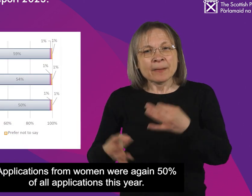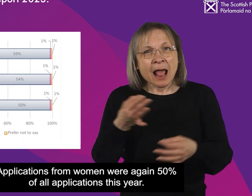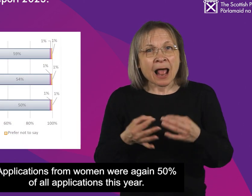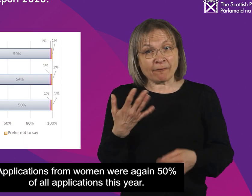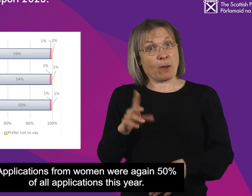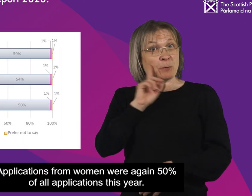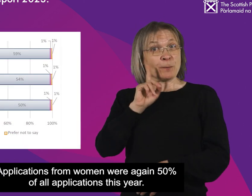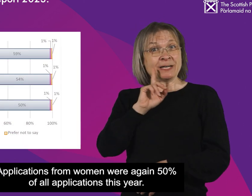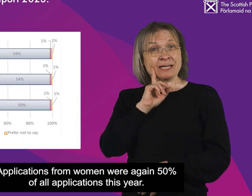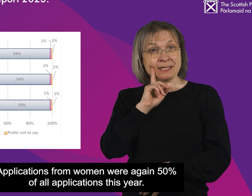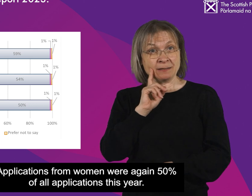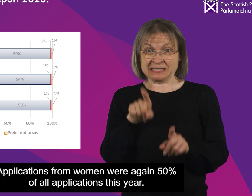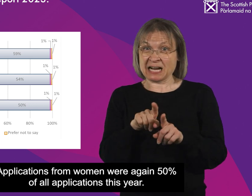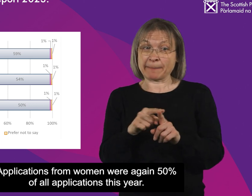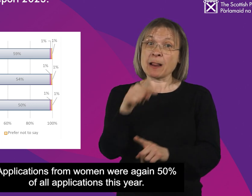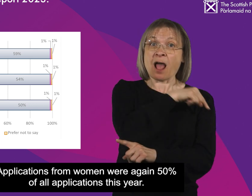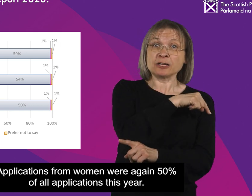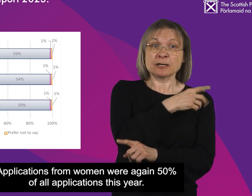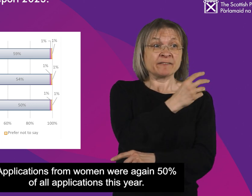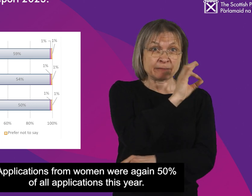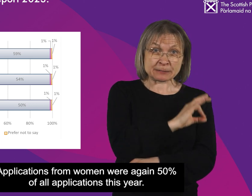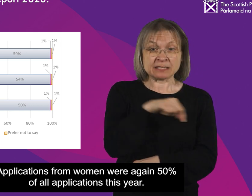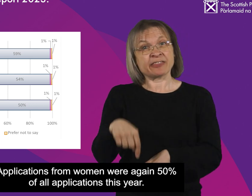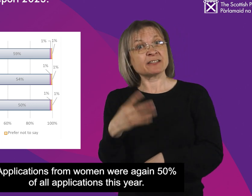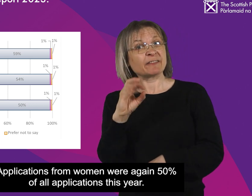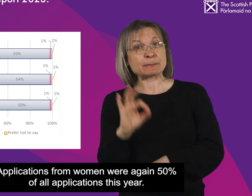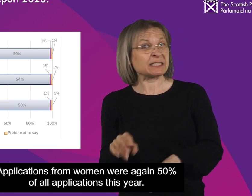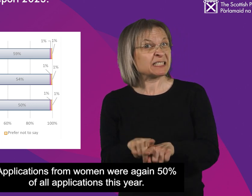Applications from women were again 50% of all applications this year.